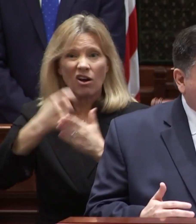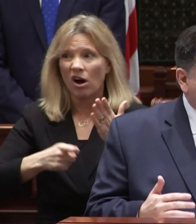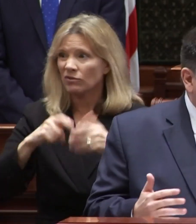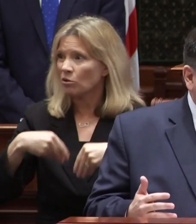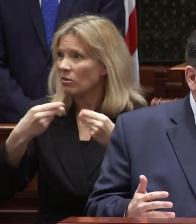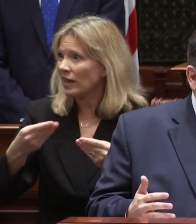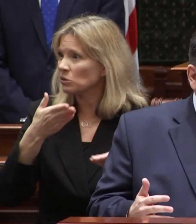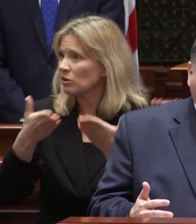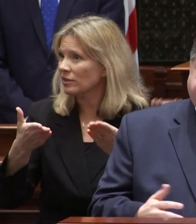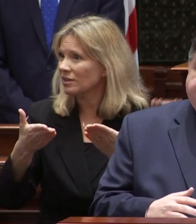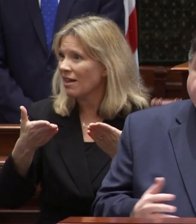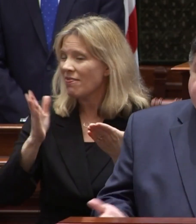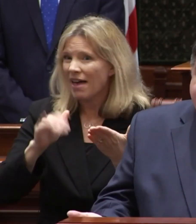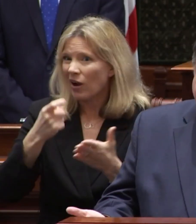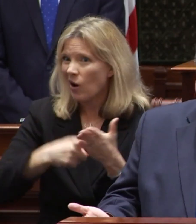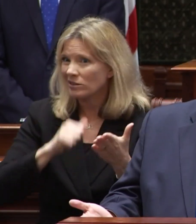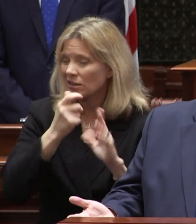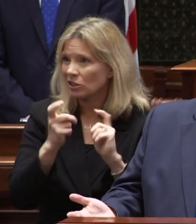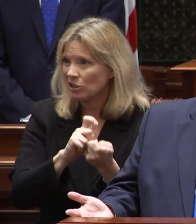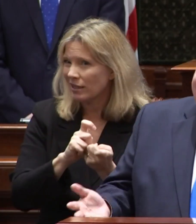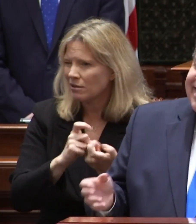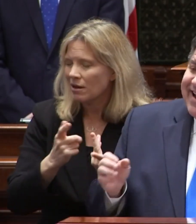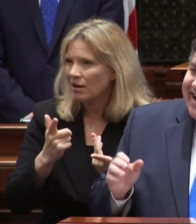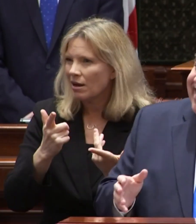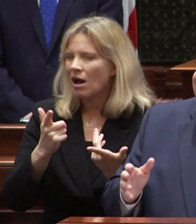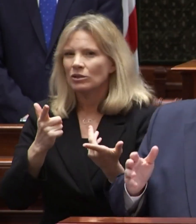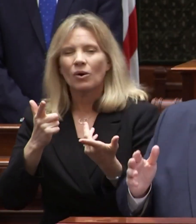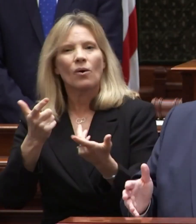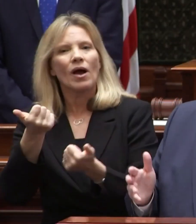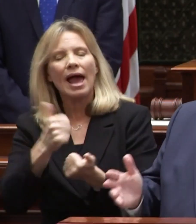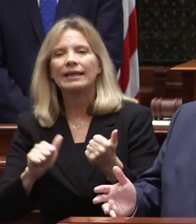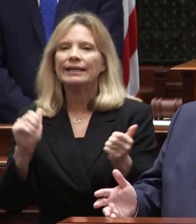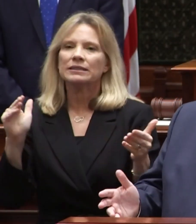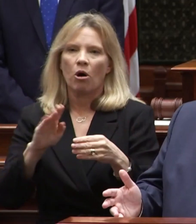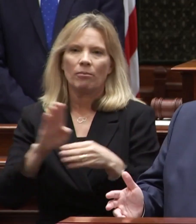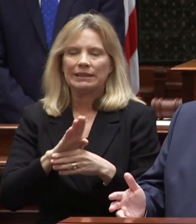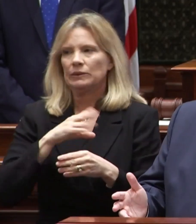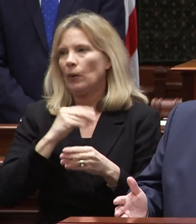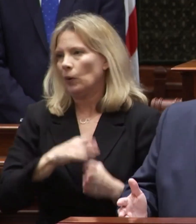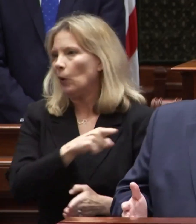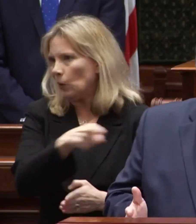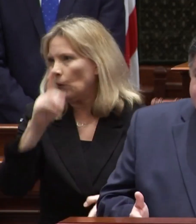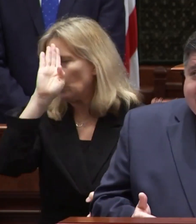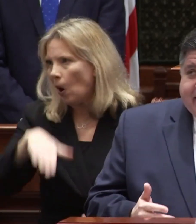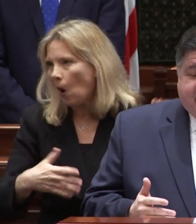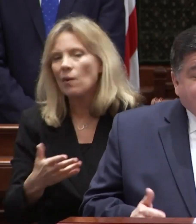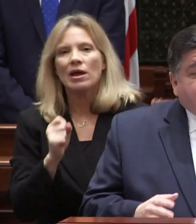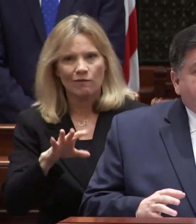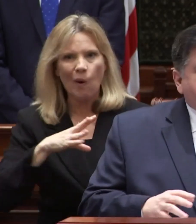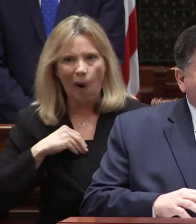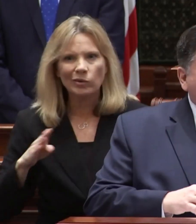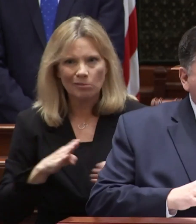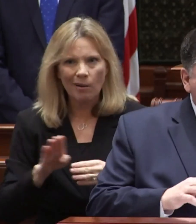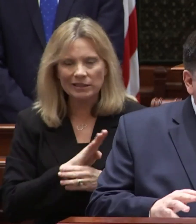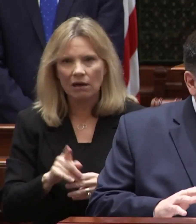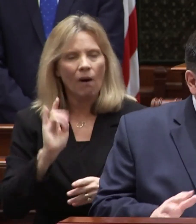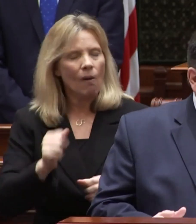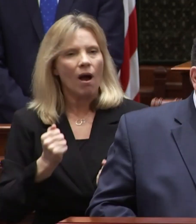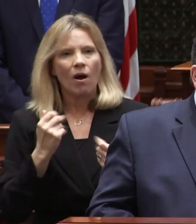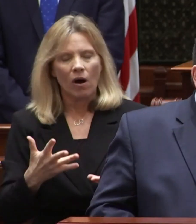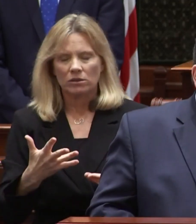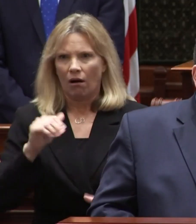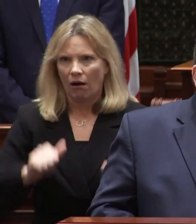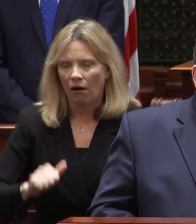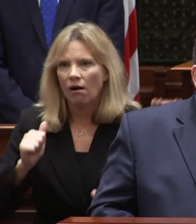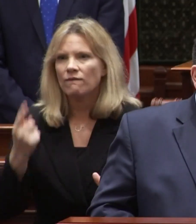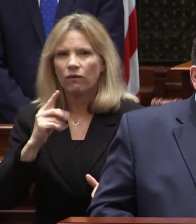for providing services that month don't change as any small business owner knows that causes tremendous